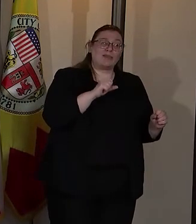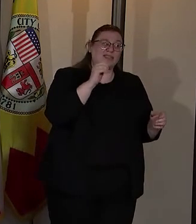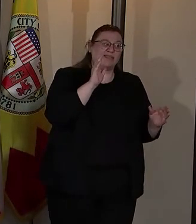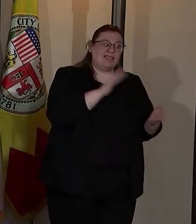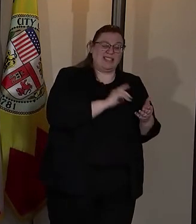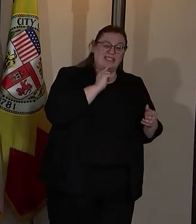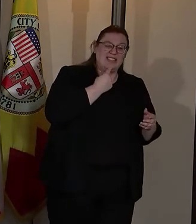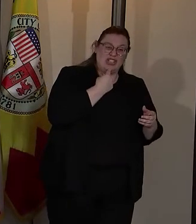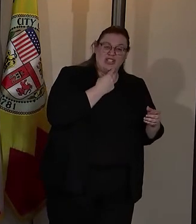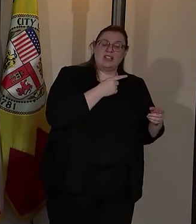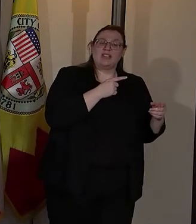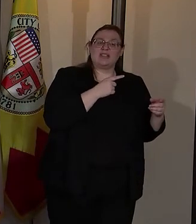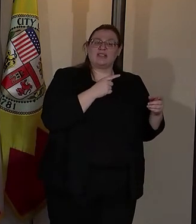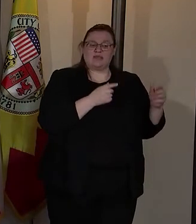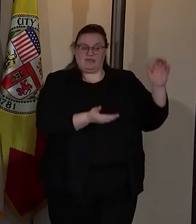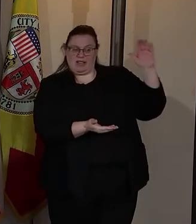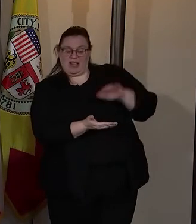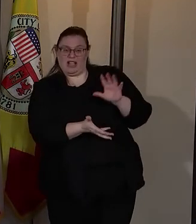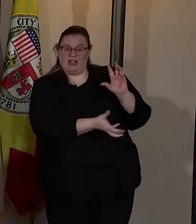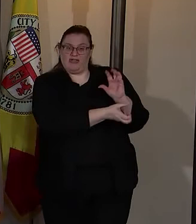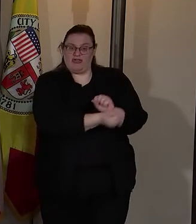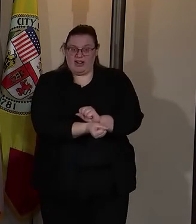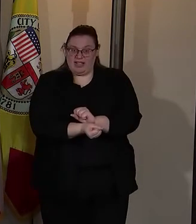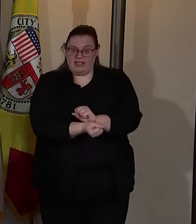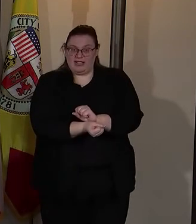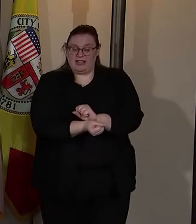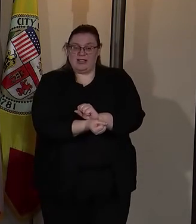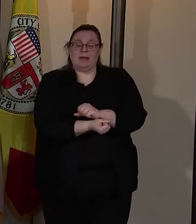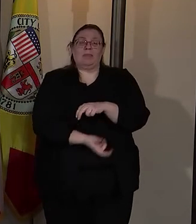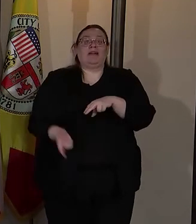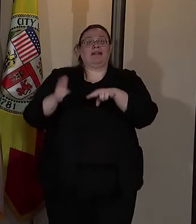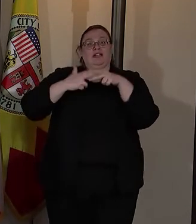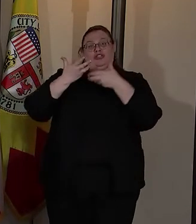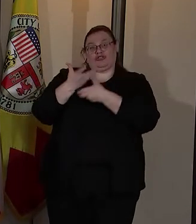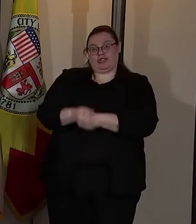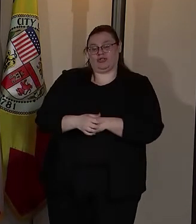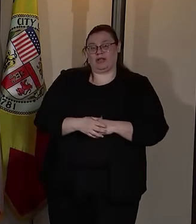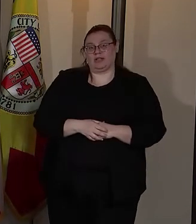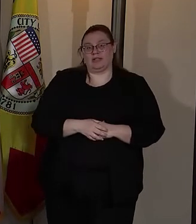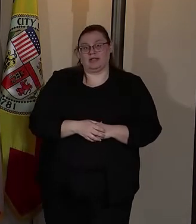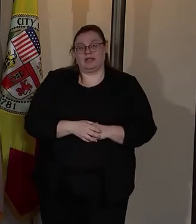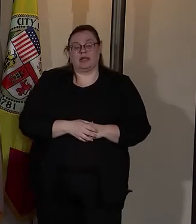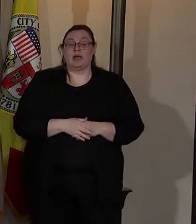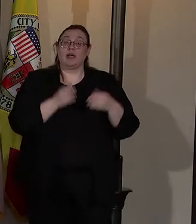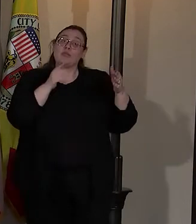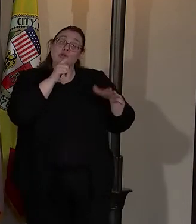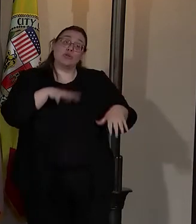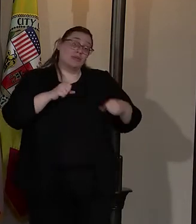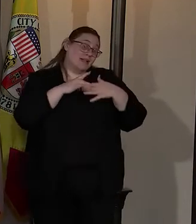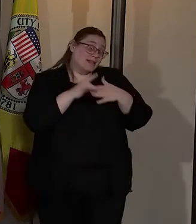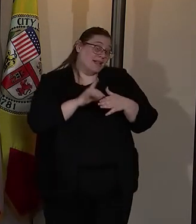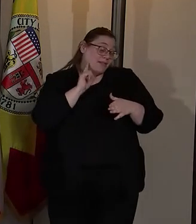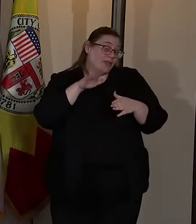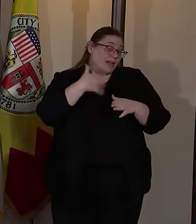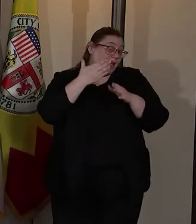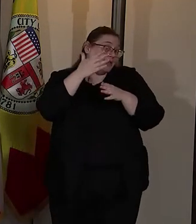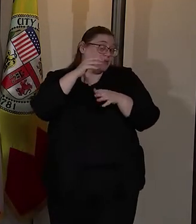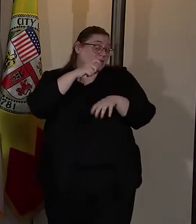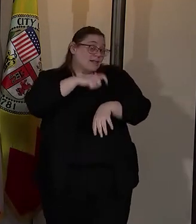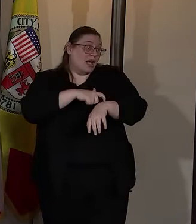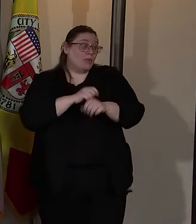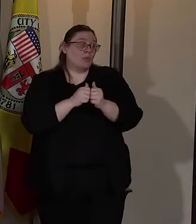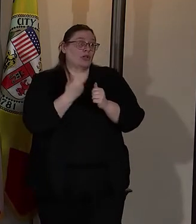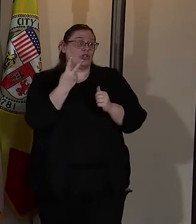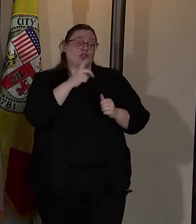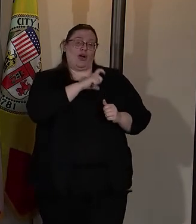in concert with lower number of arrests but increased trust. The person who's going to lead that next chapter, along with two commanding